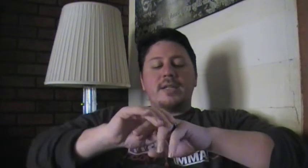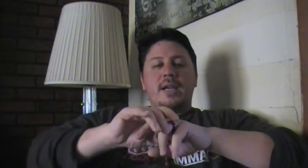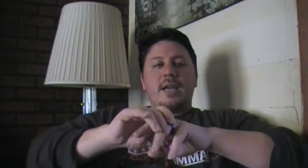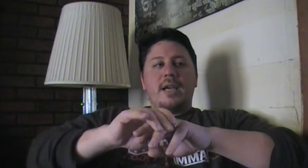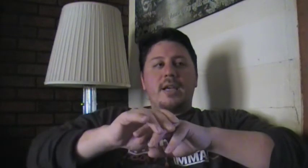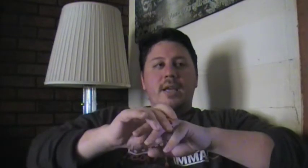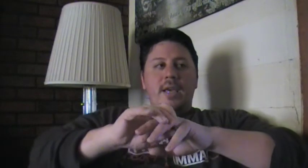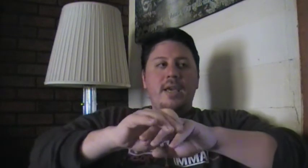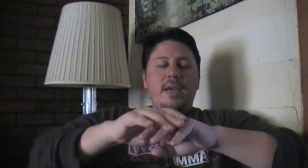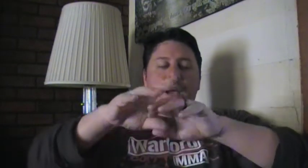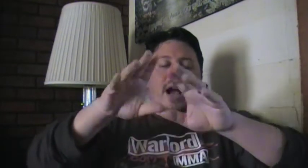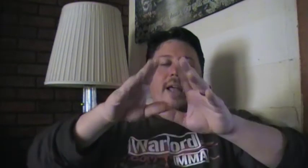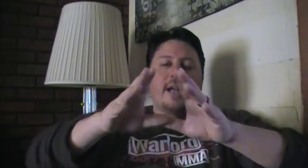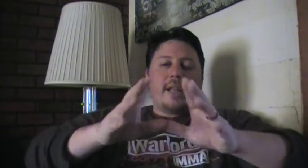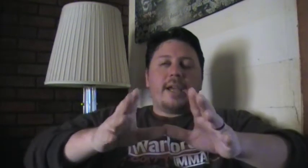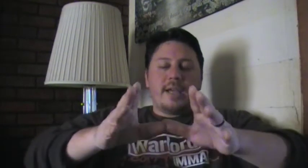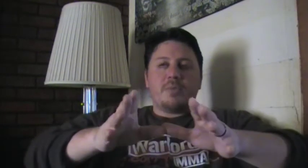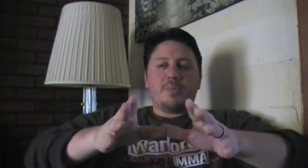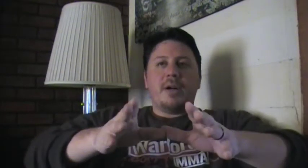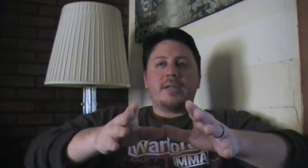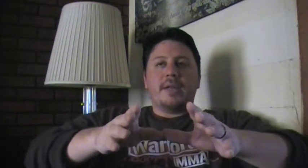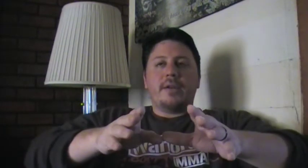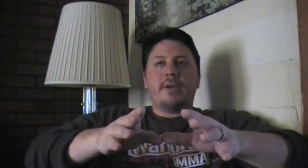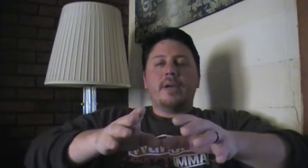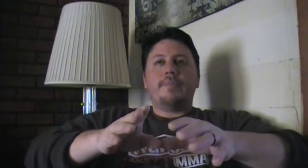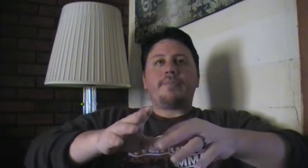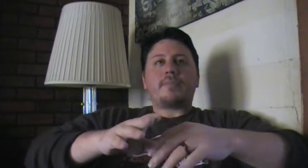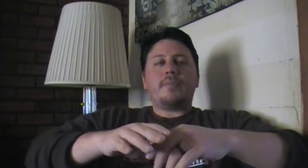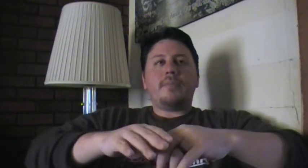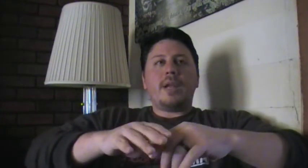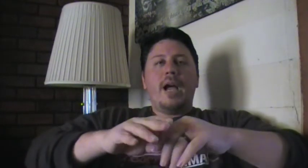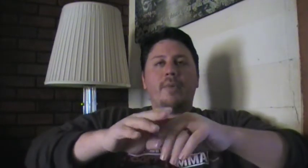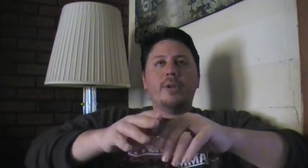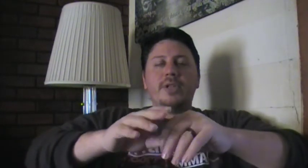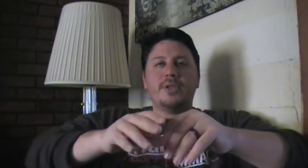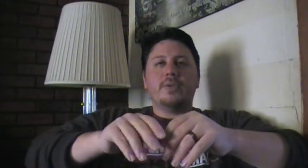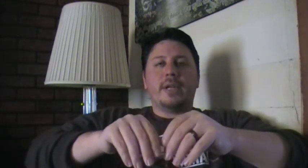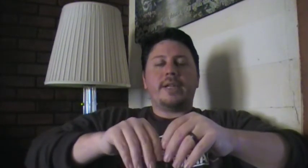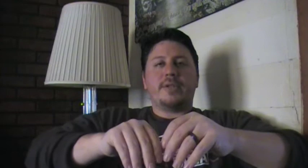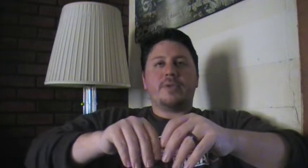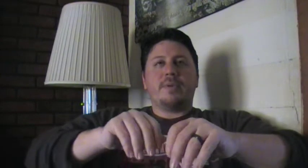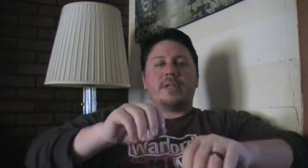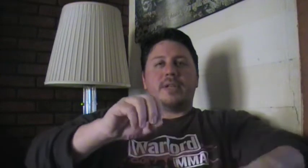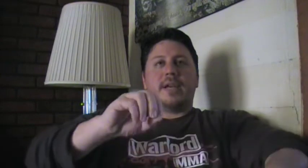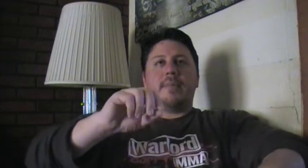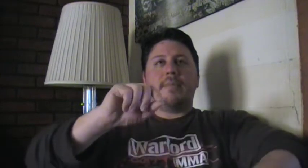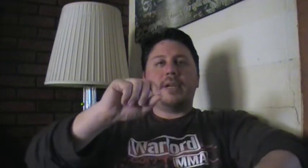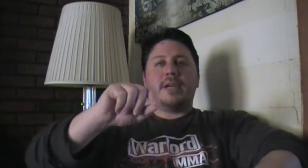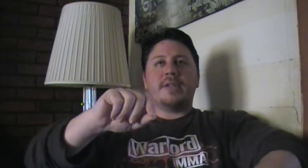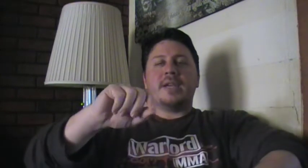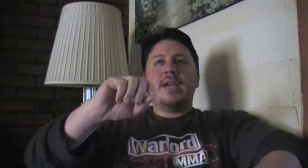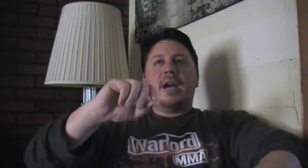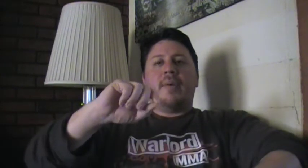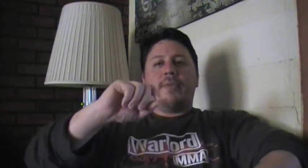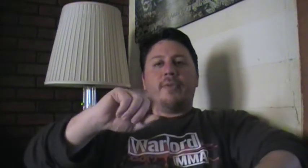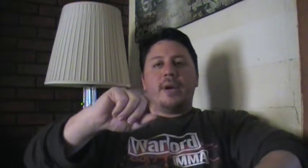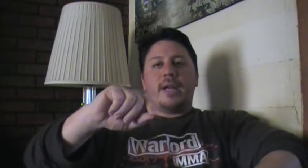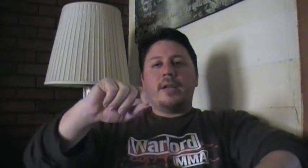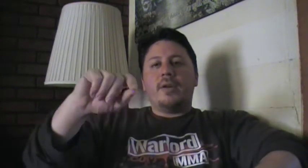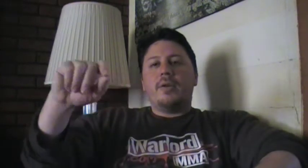he – I like his response on that, okay? I really do like his response on that. Because beforehand, you you